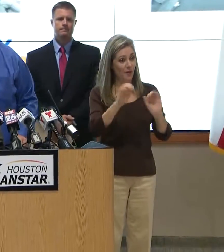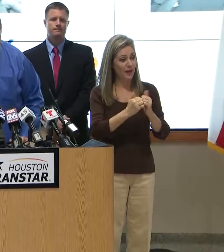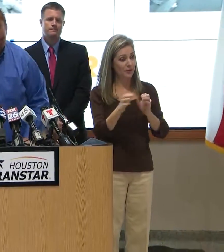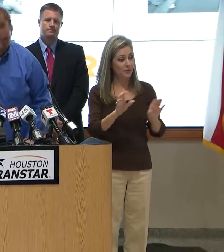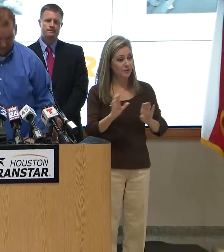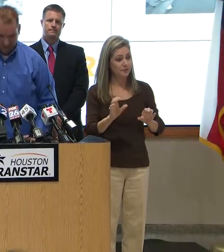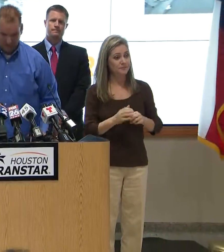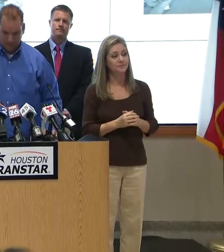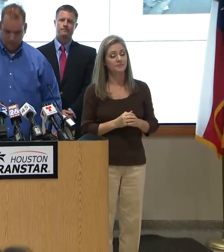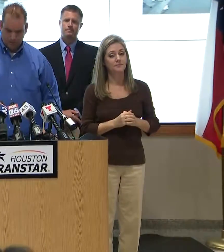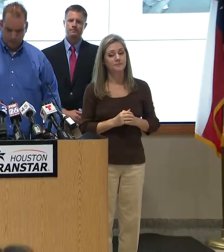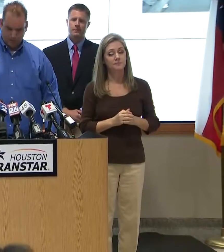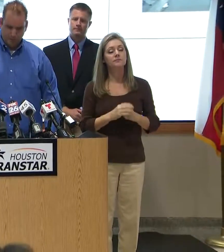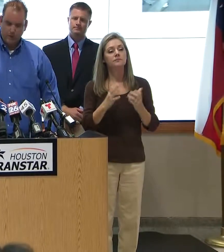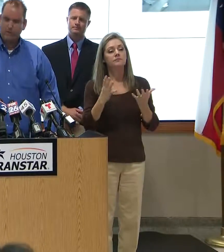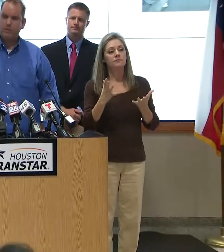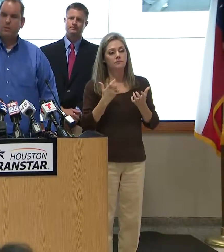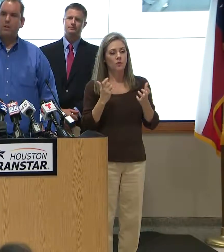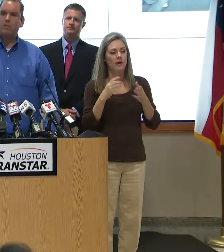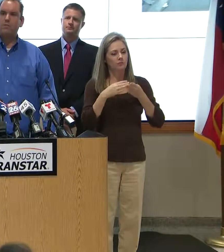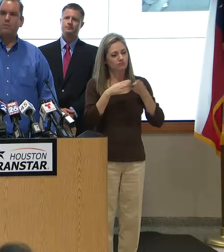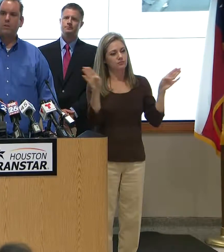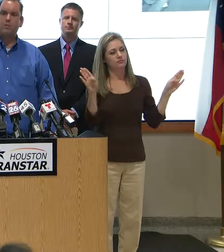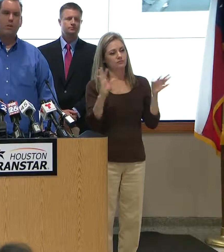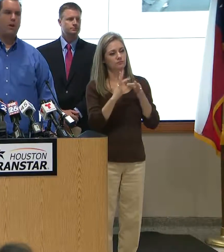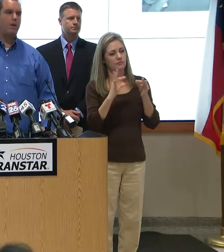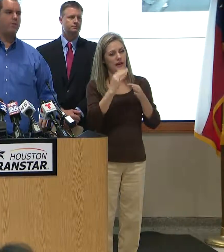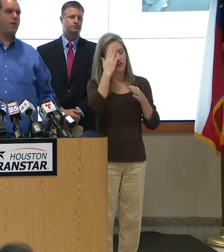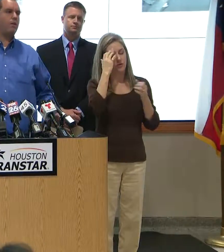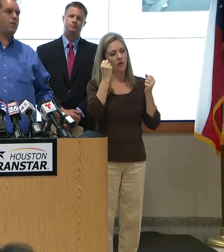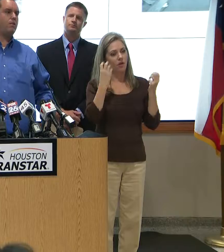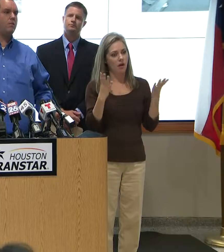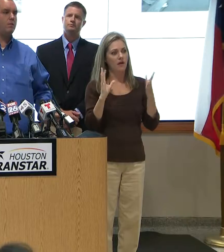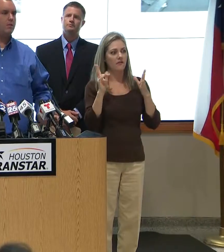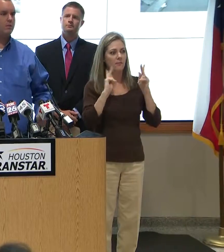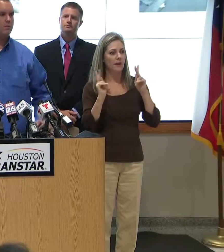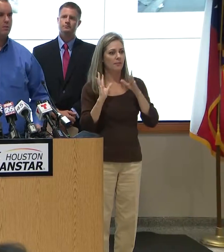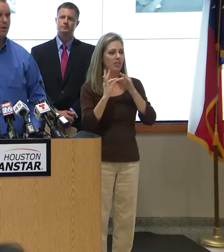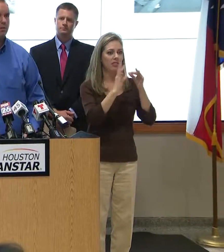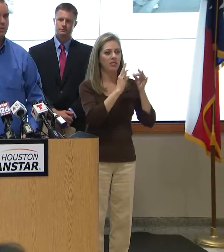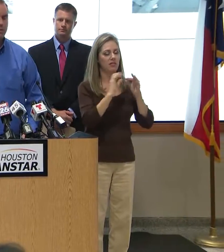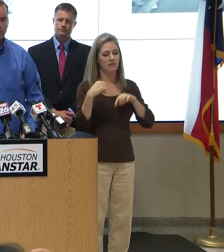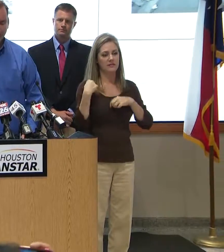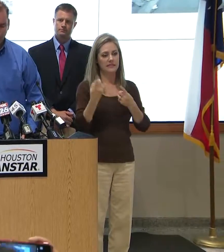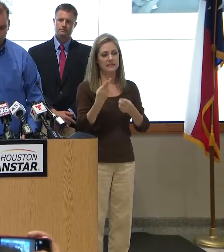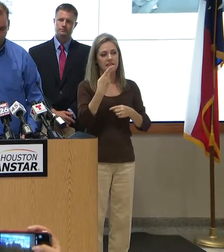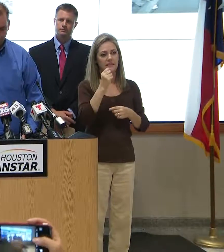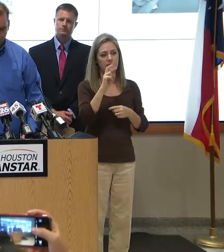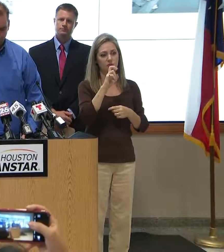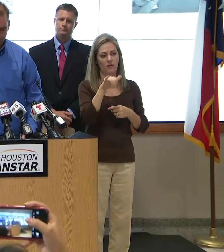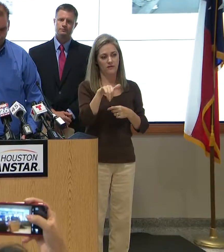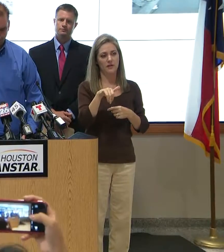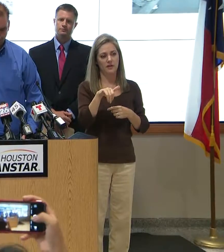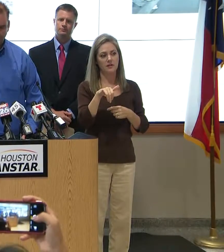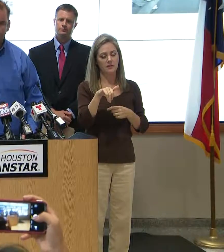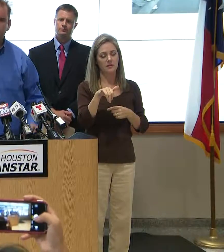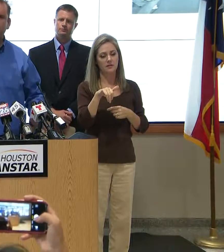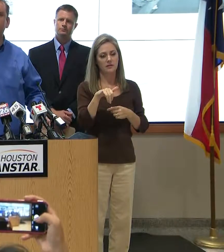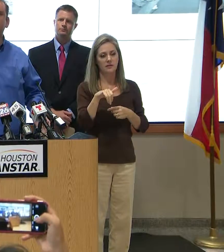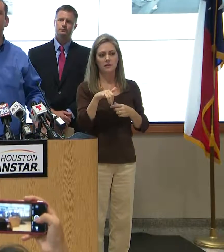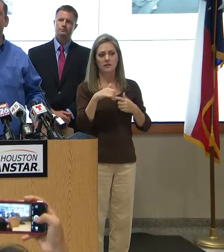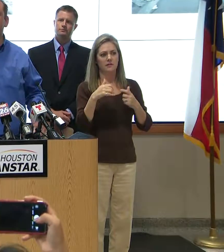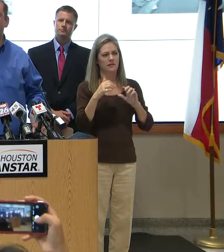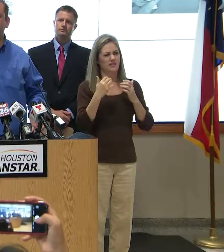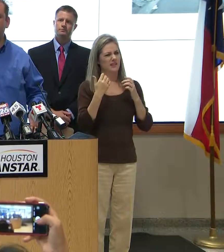I'm going to give a little bit of an overview. know there's been a lot of talk since Harvey of how